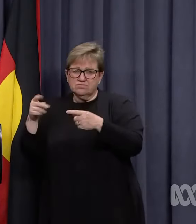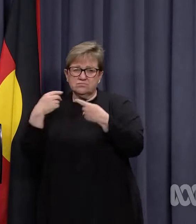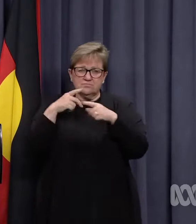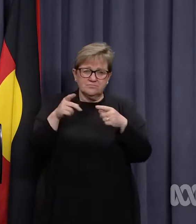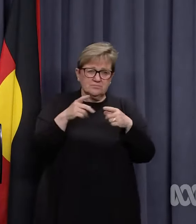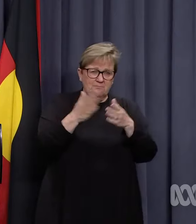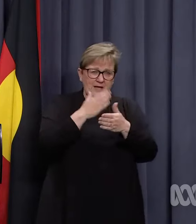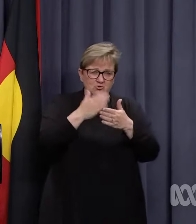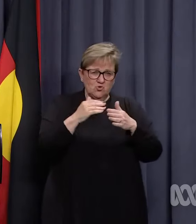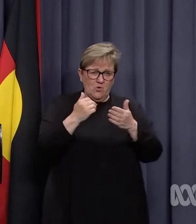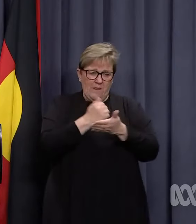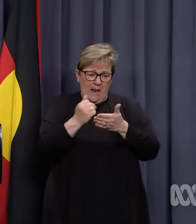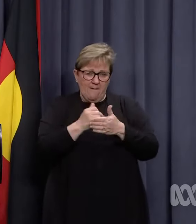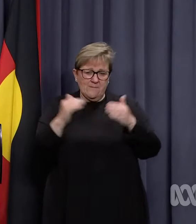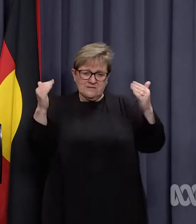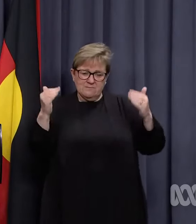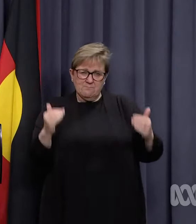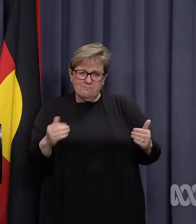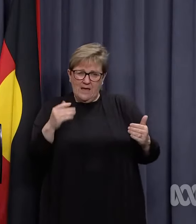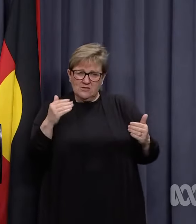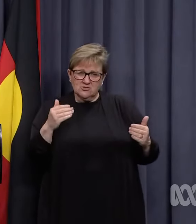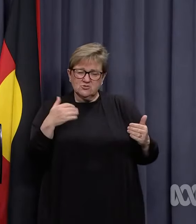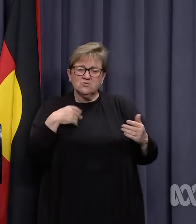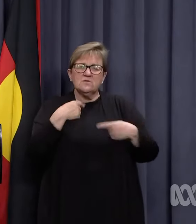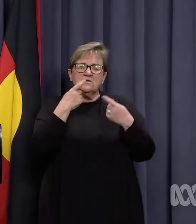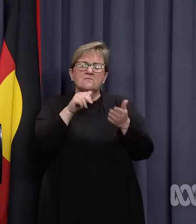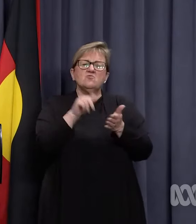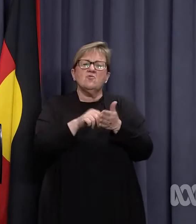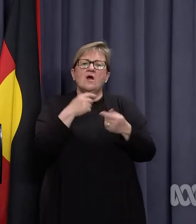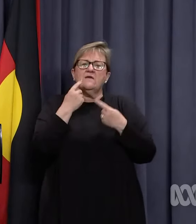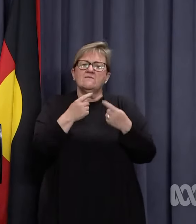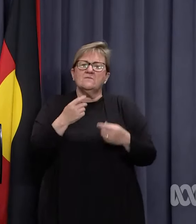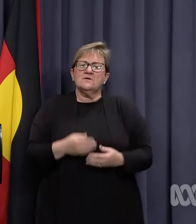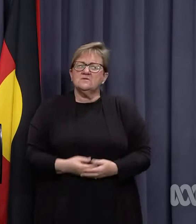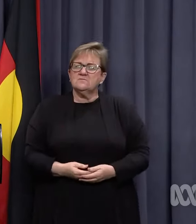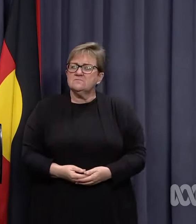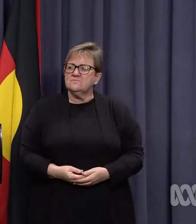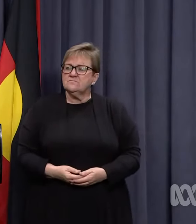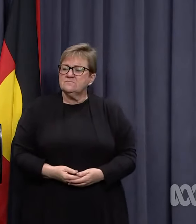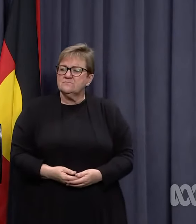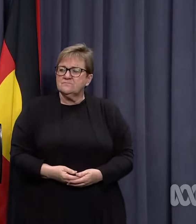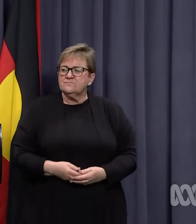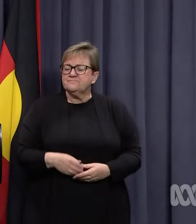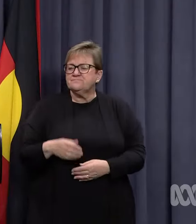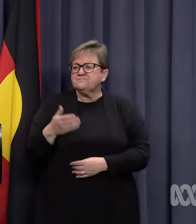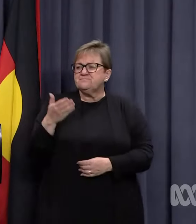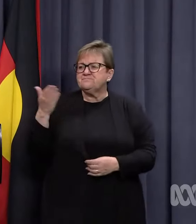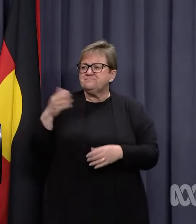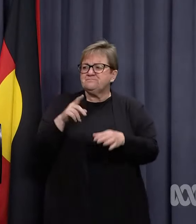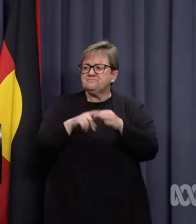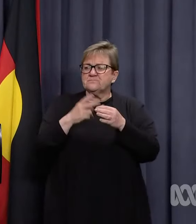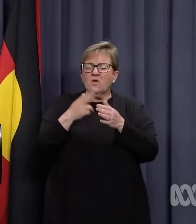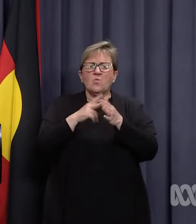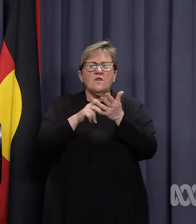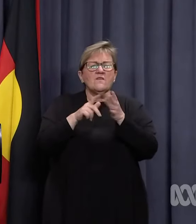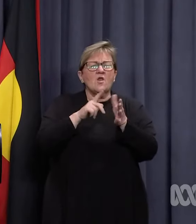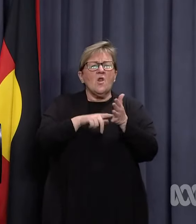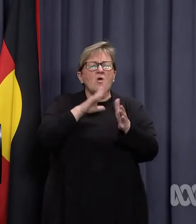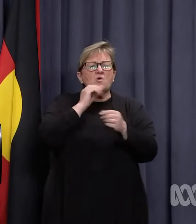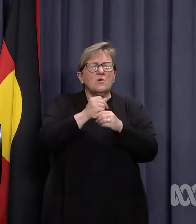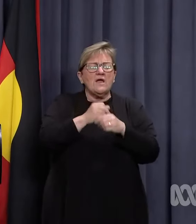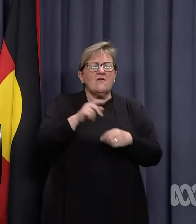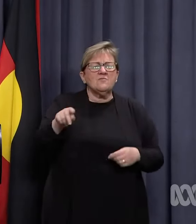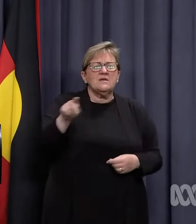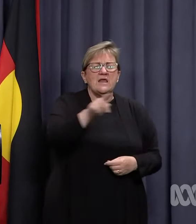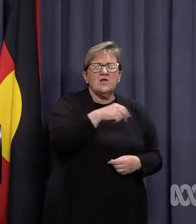with the patient's records and making sure that we're providing accurate information. What about a breakdown of cases by local government area which is